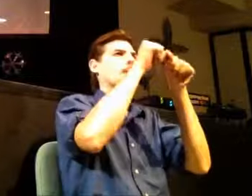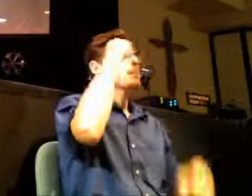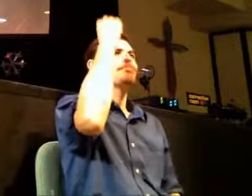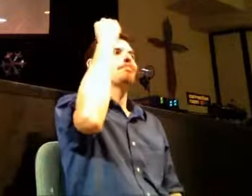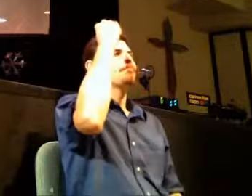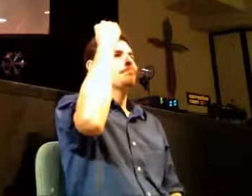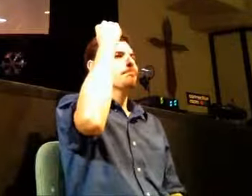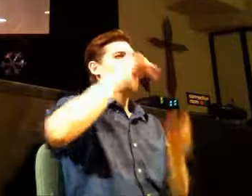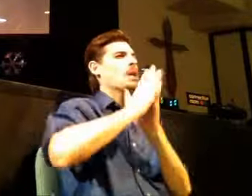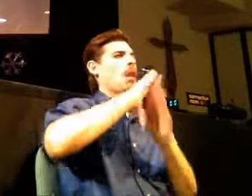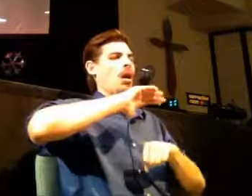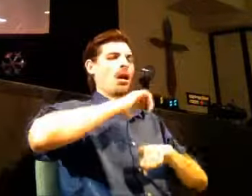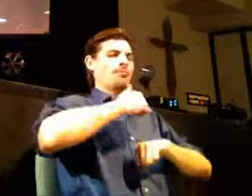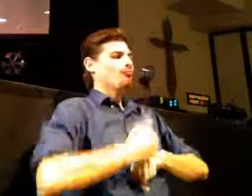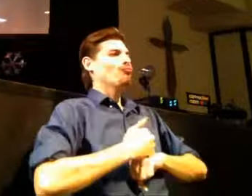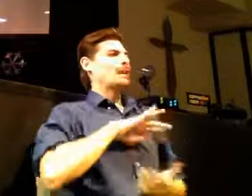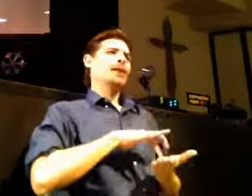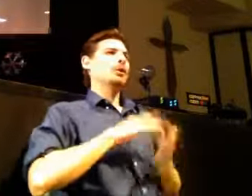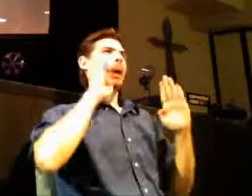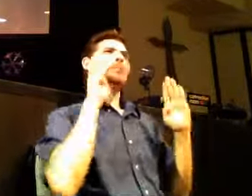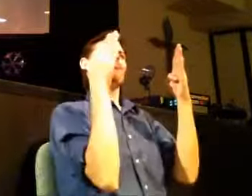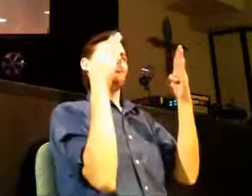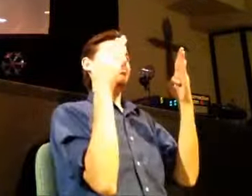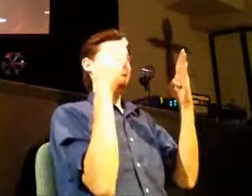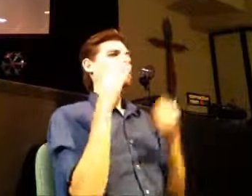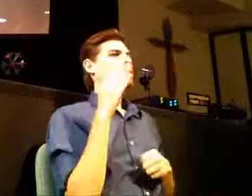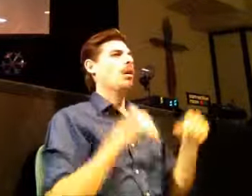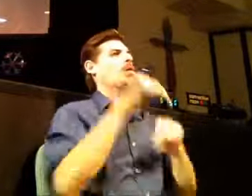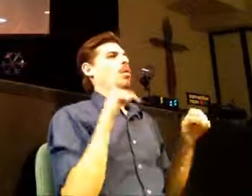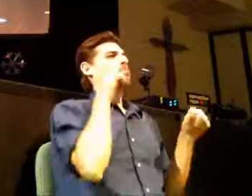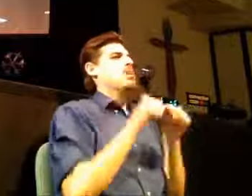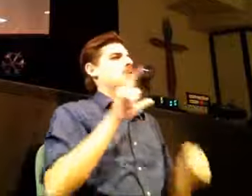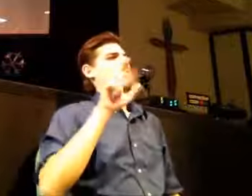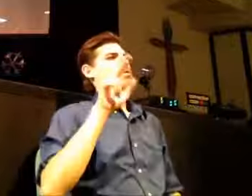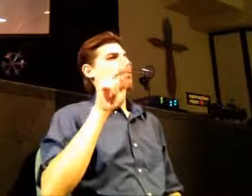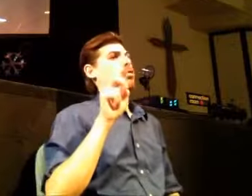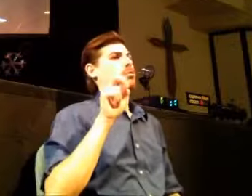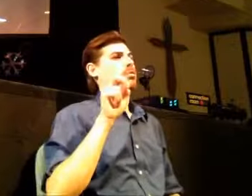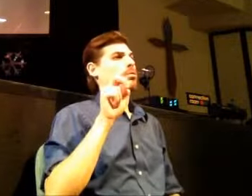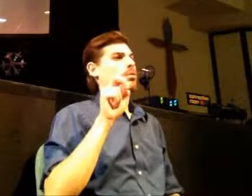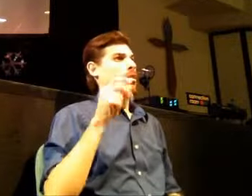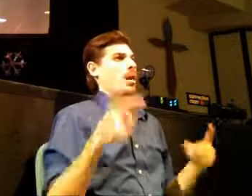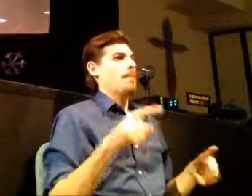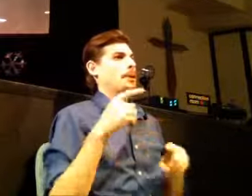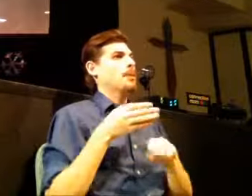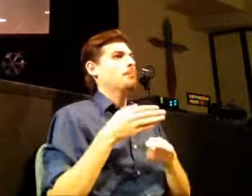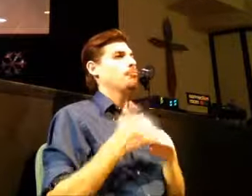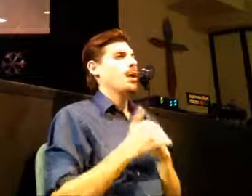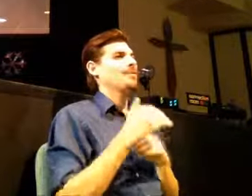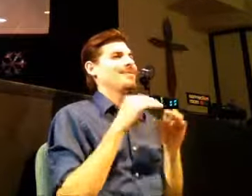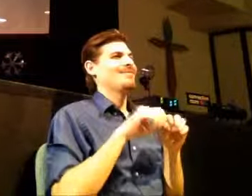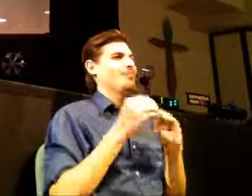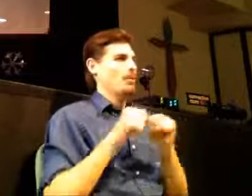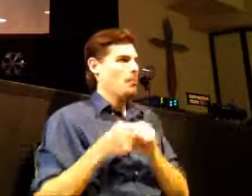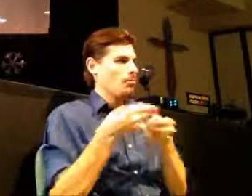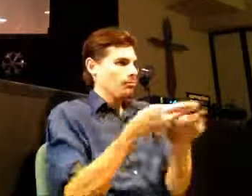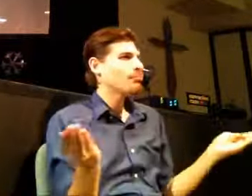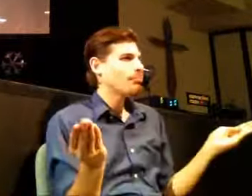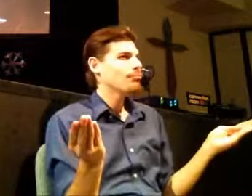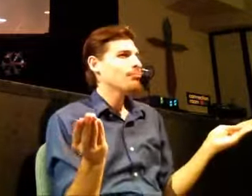you in some very important things so i want you to think back to the passage i read at the beginning out of luke when jesus holds up that piece of bread and he says do this in remembrance what he's doing in